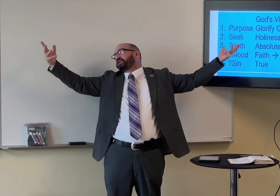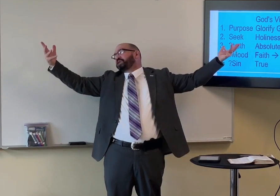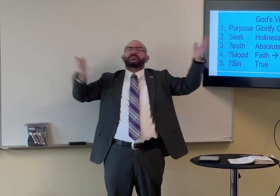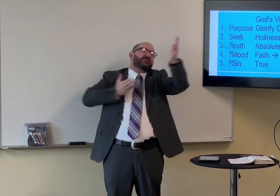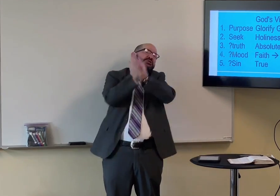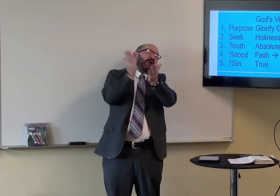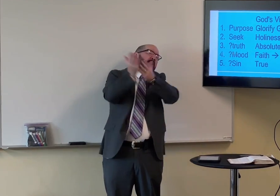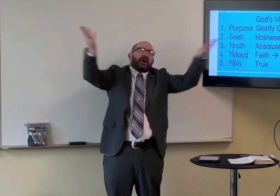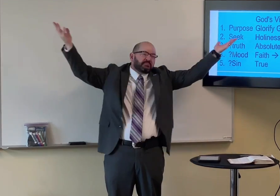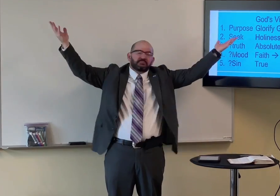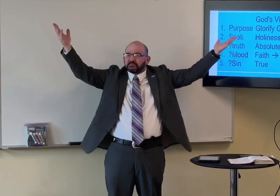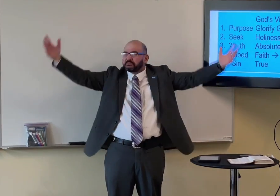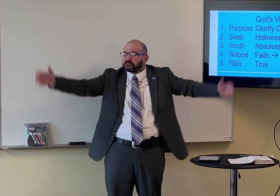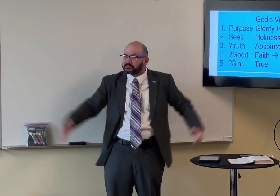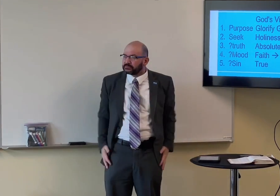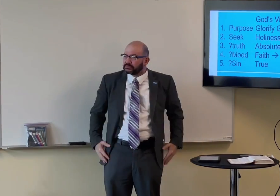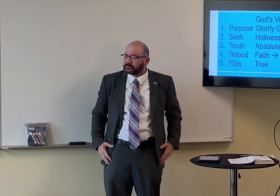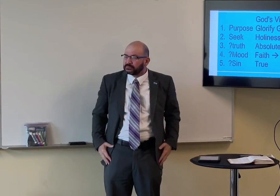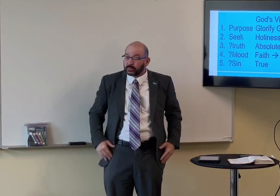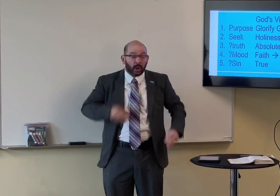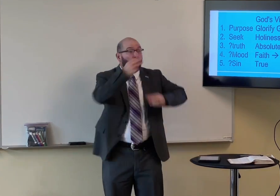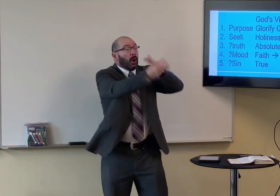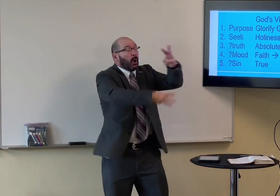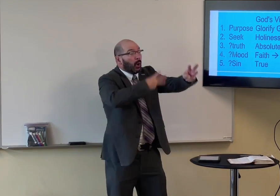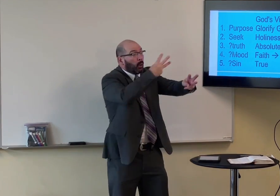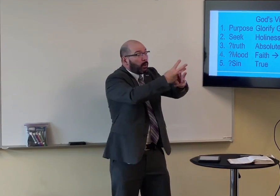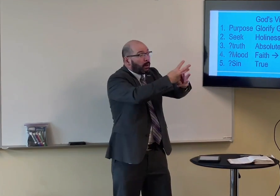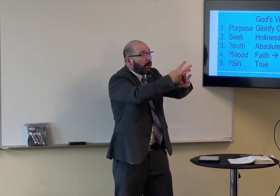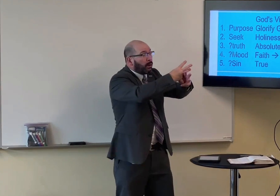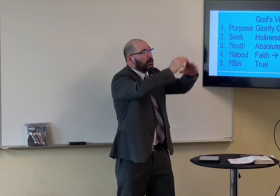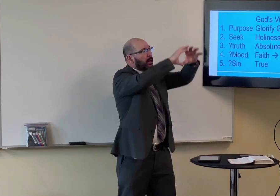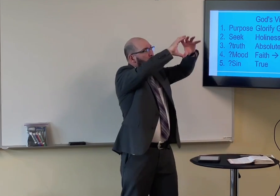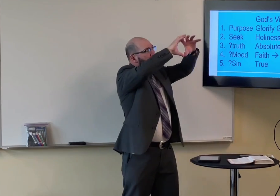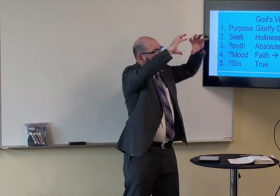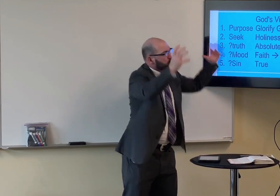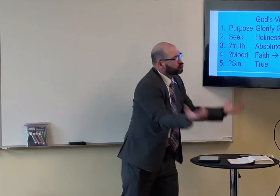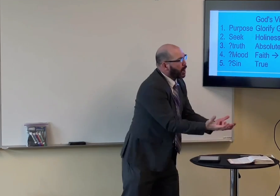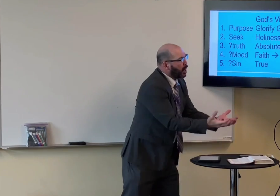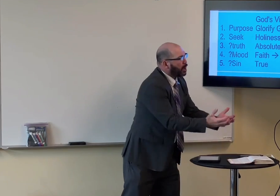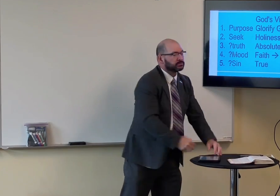that's just fine. you're allowed to, go ahead. The world, the,